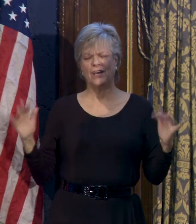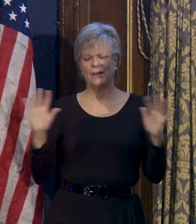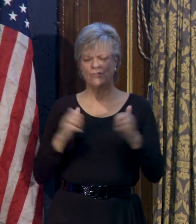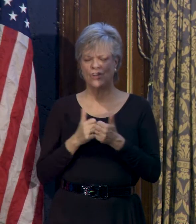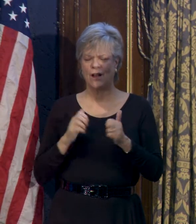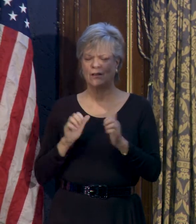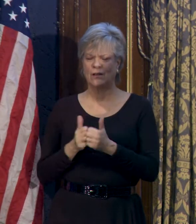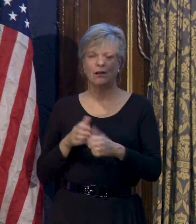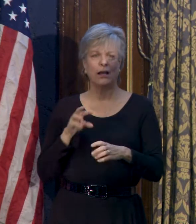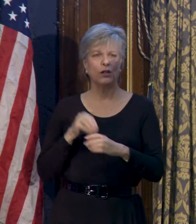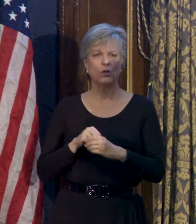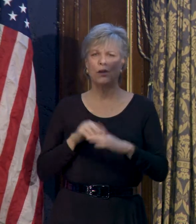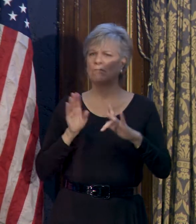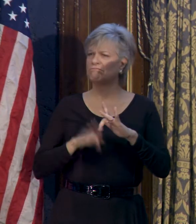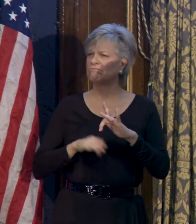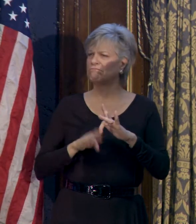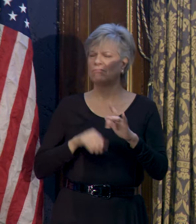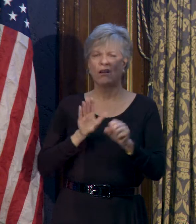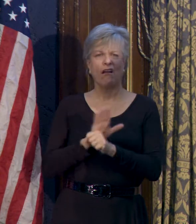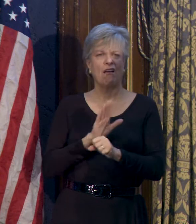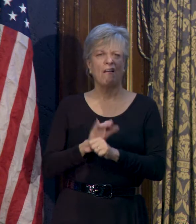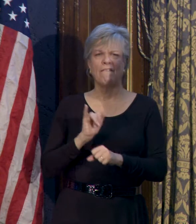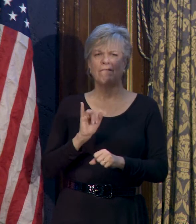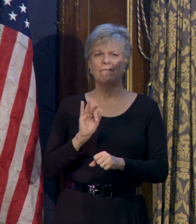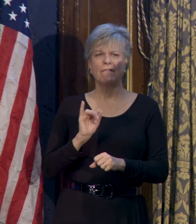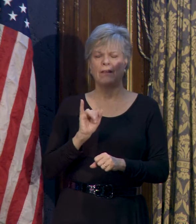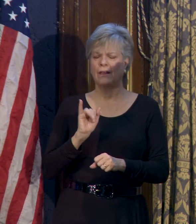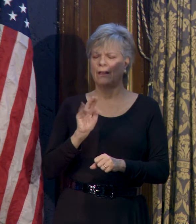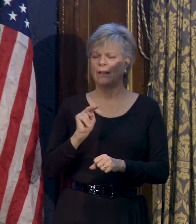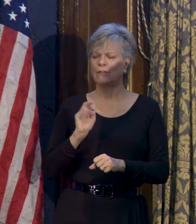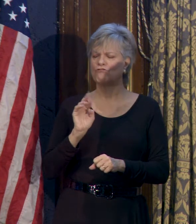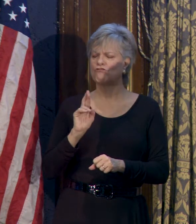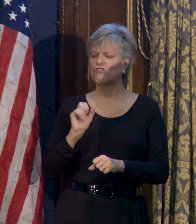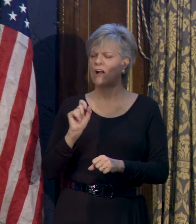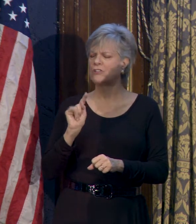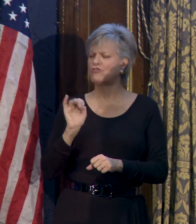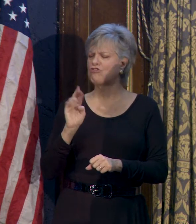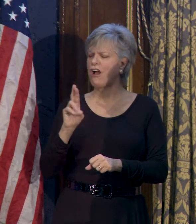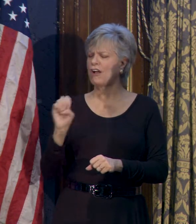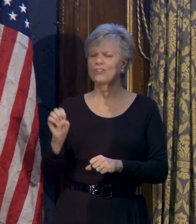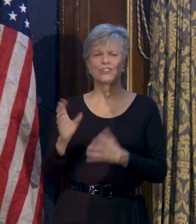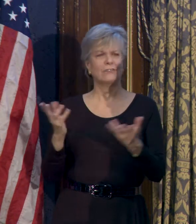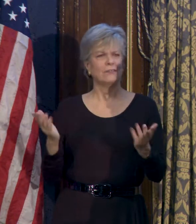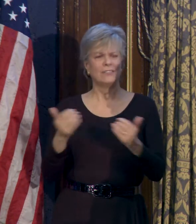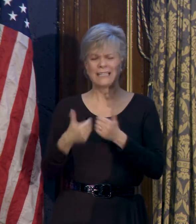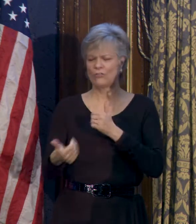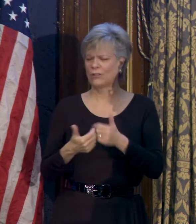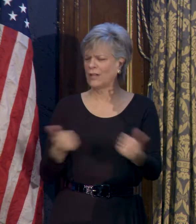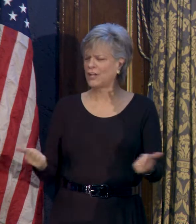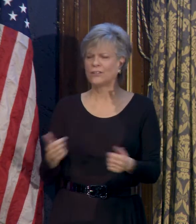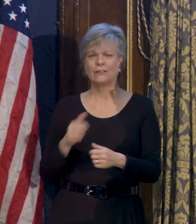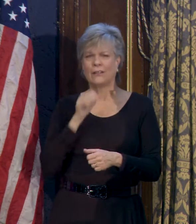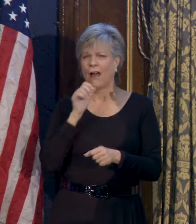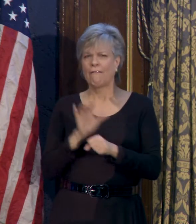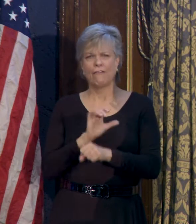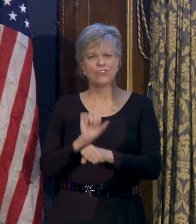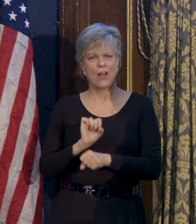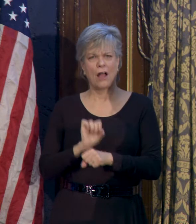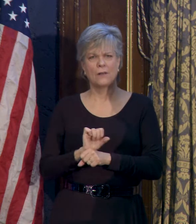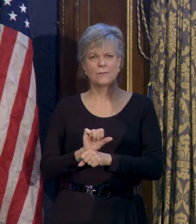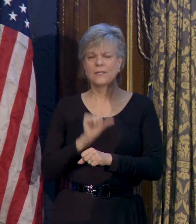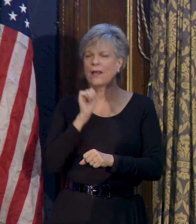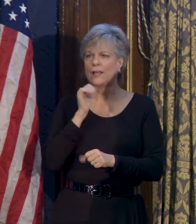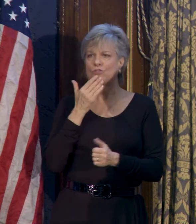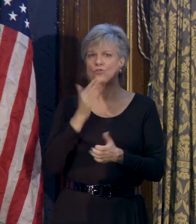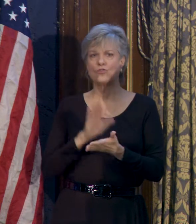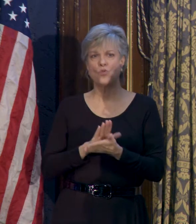including a deficiency of infrastructure, high levels of segregation, lack of employment opportunities, and under-resourced